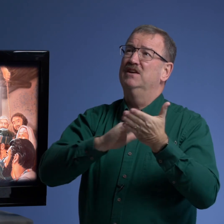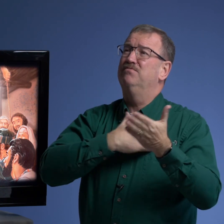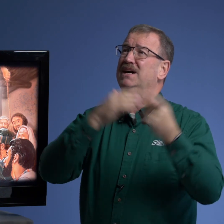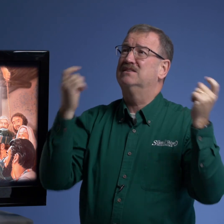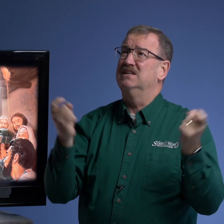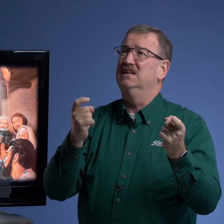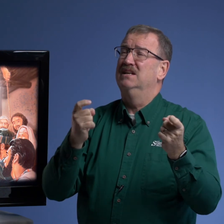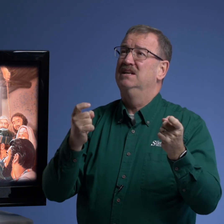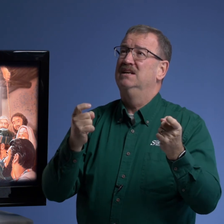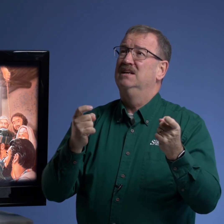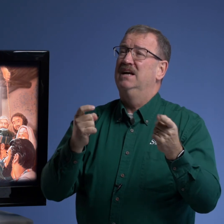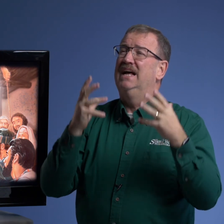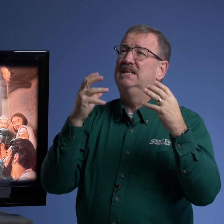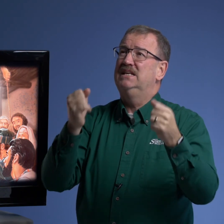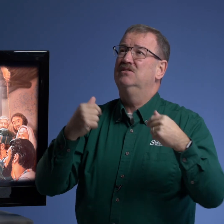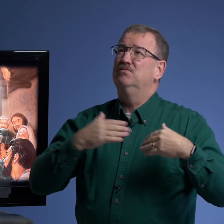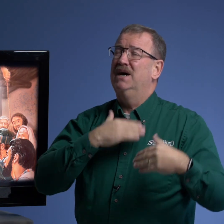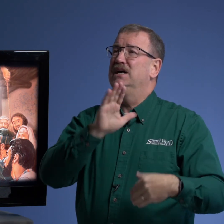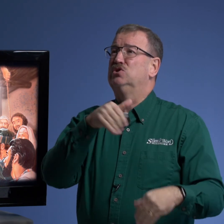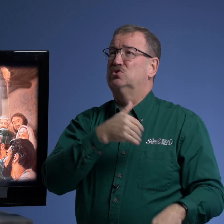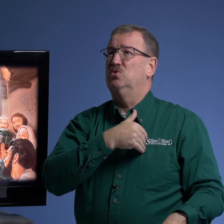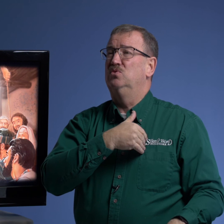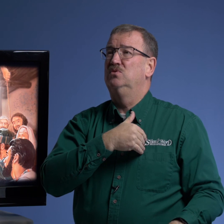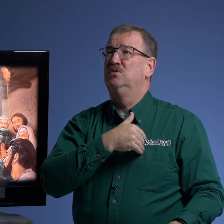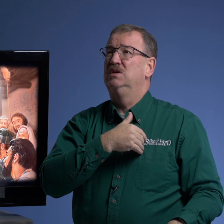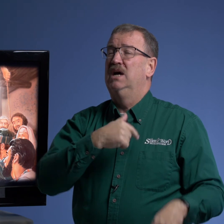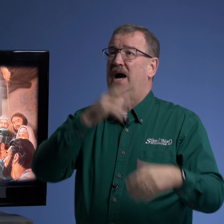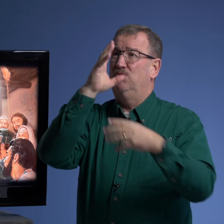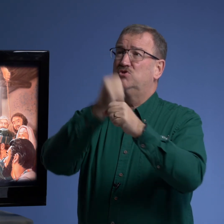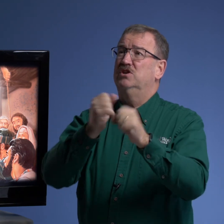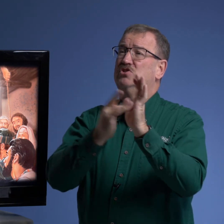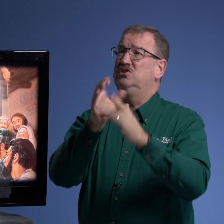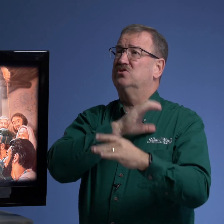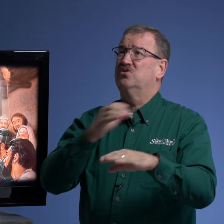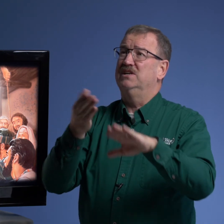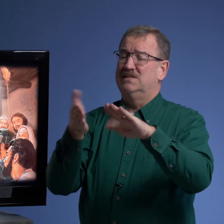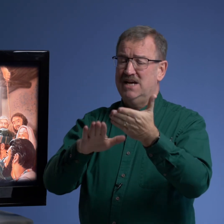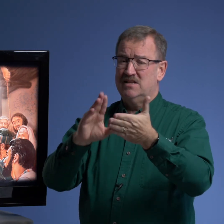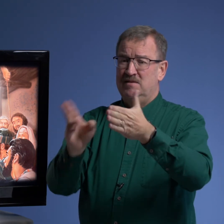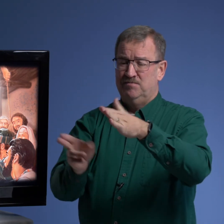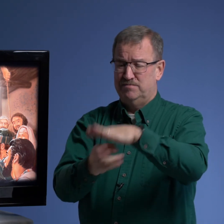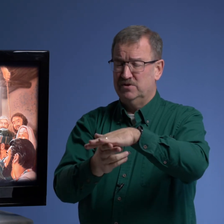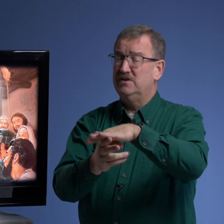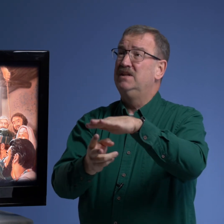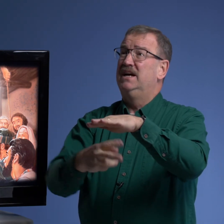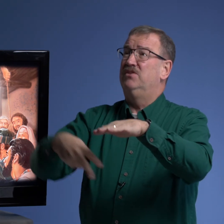my sin and heal my soul i will trust jesus christ death burial and